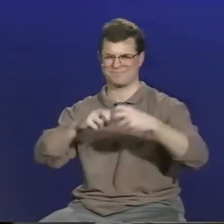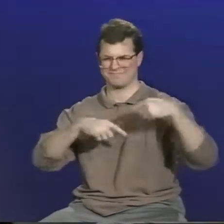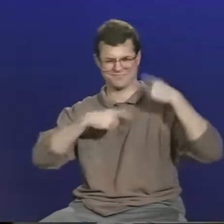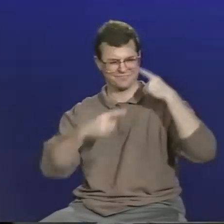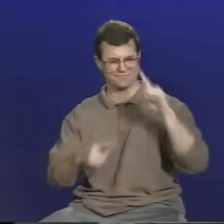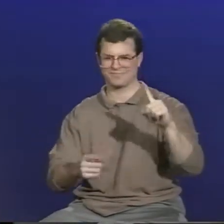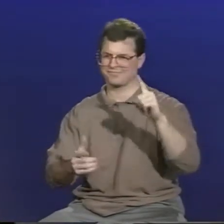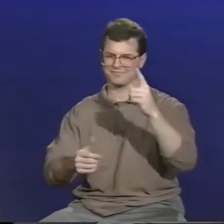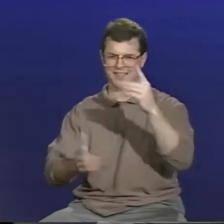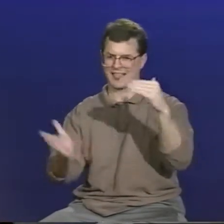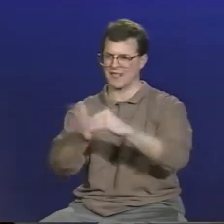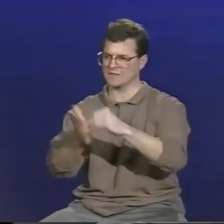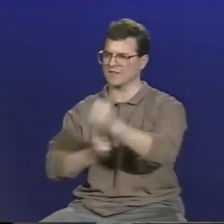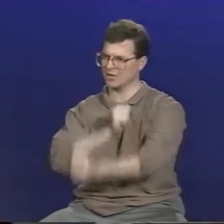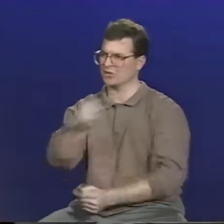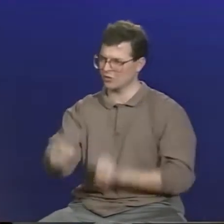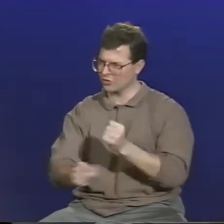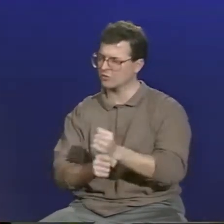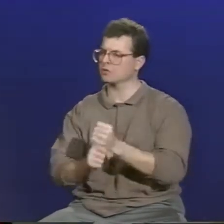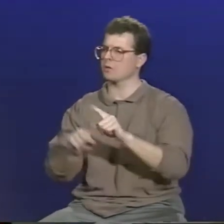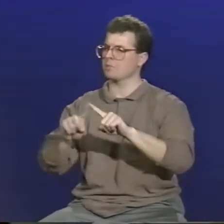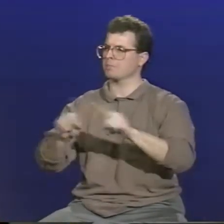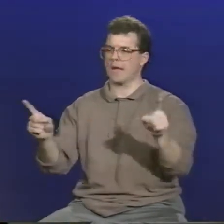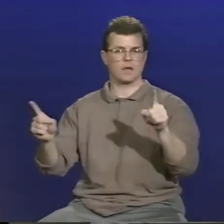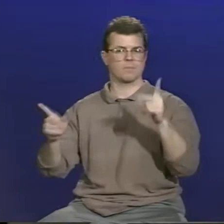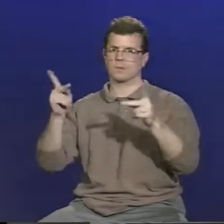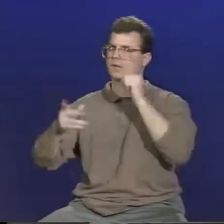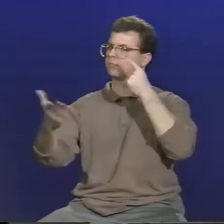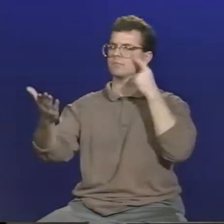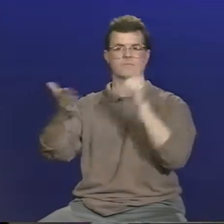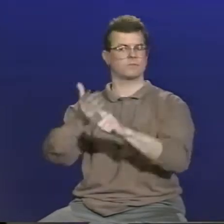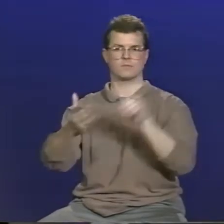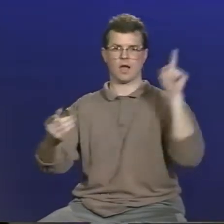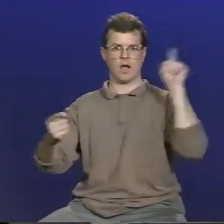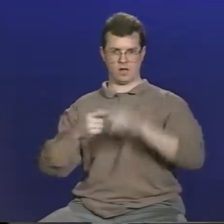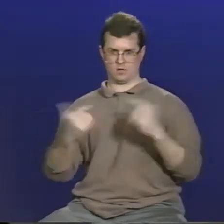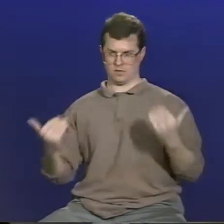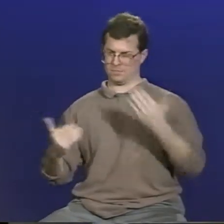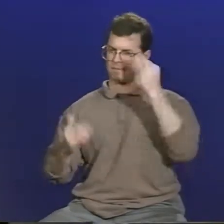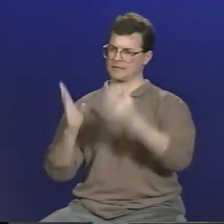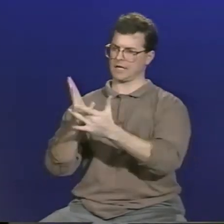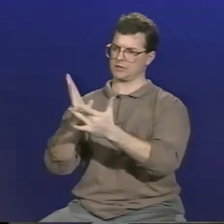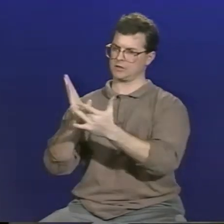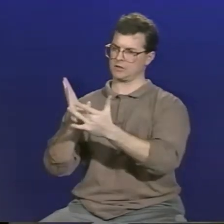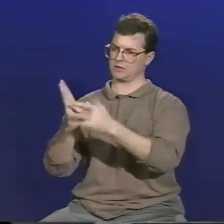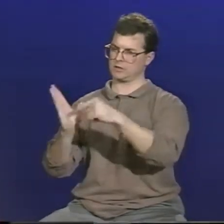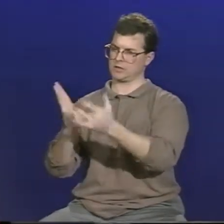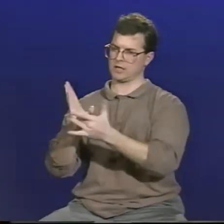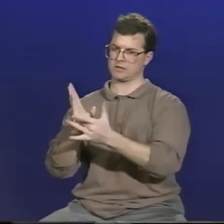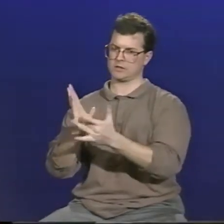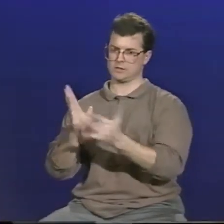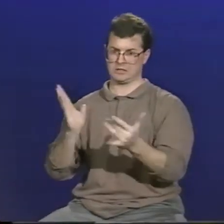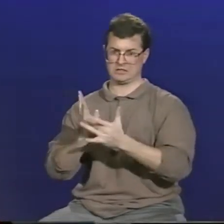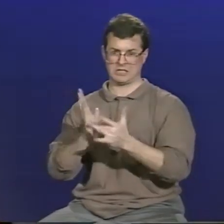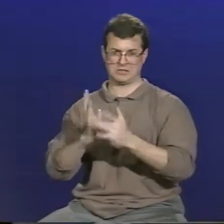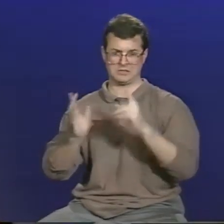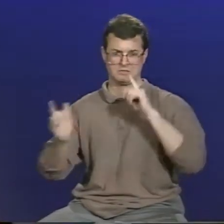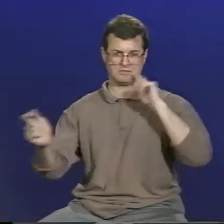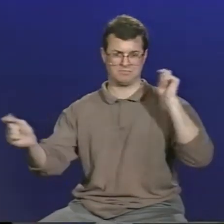and has been for thousands of years. But it has not been recognized until recently because of the dramatic